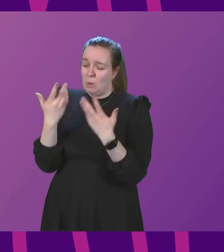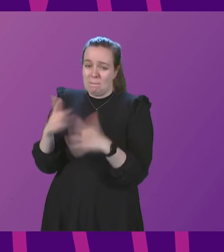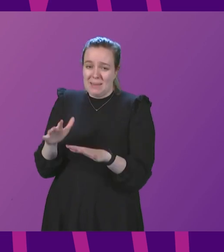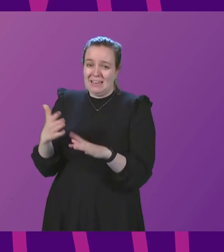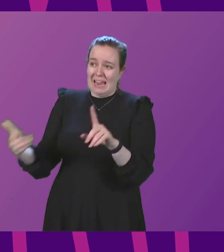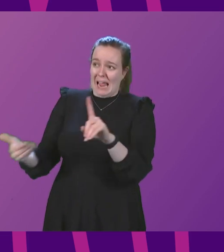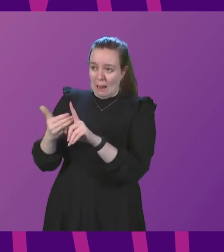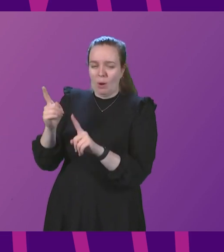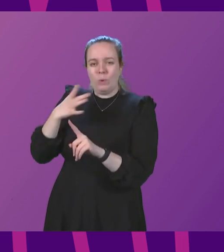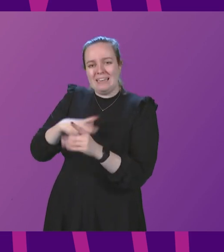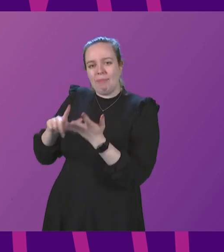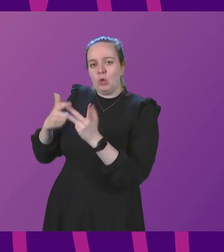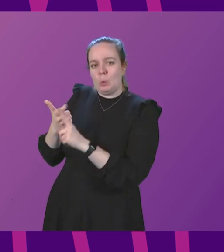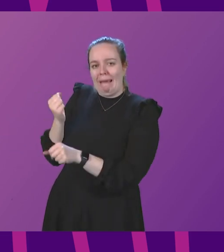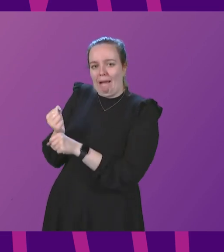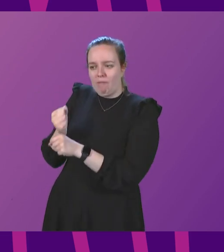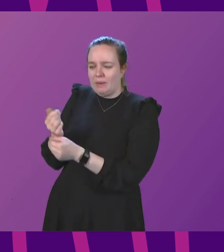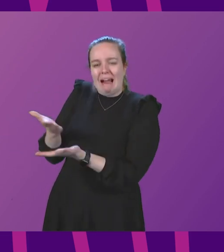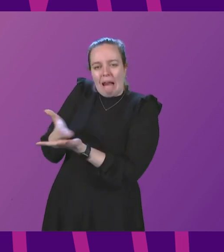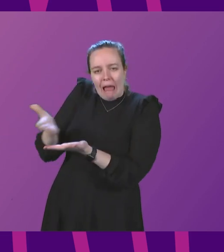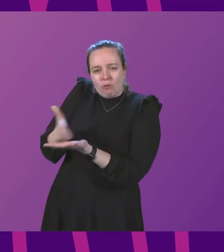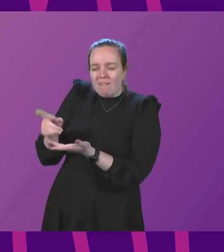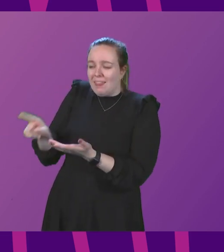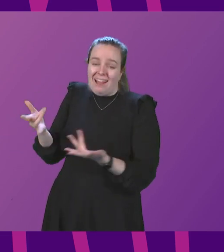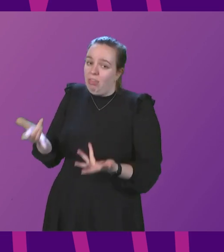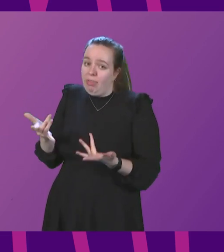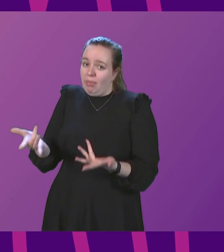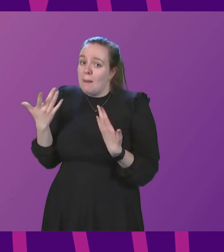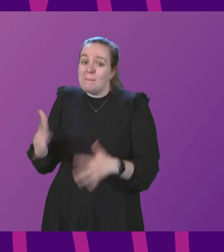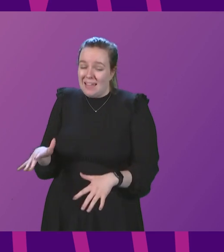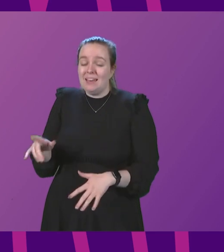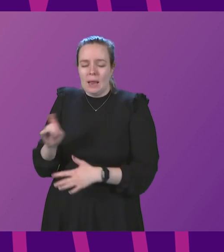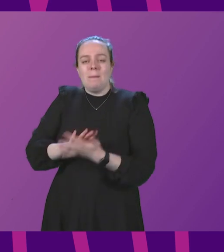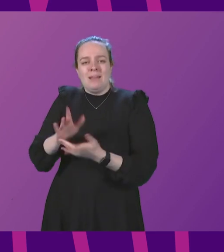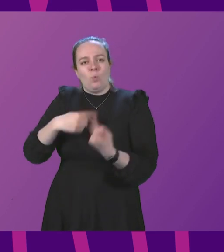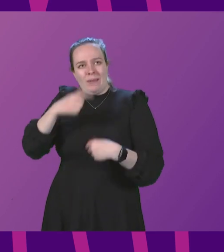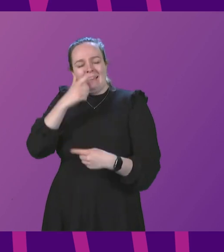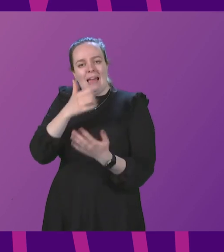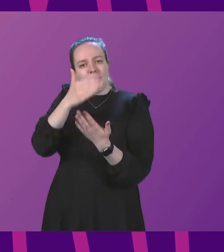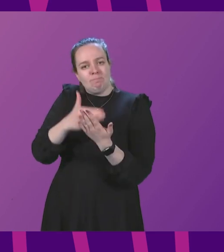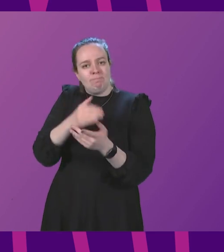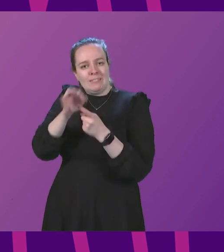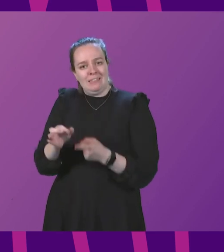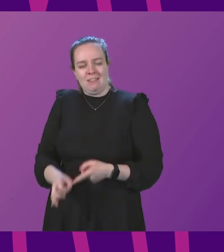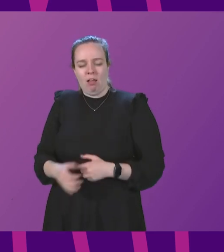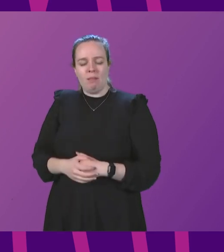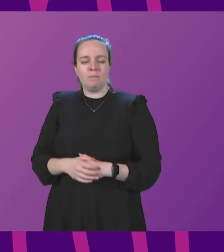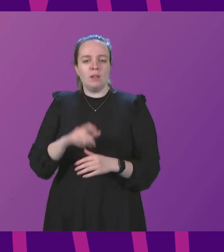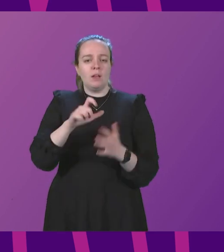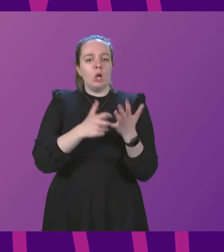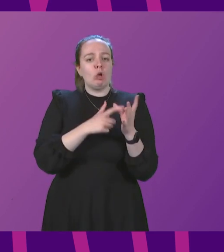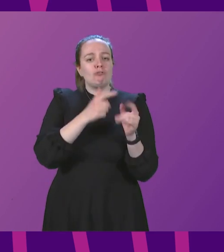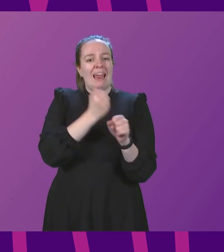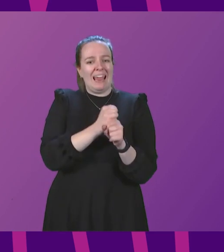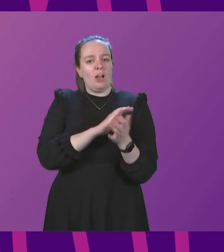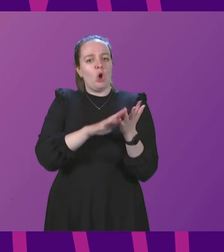but we need to see the UK government provide the clarity that they have not done yet in order for us to set that out in detail Craig Hoy to